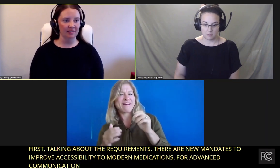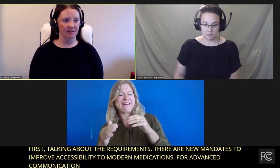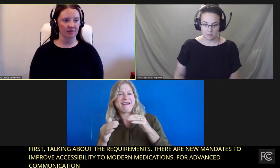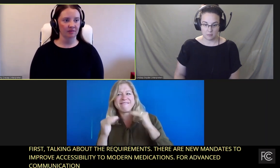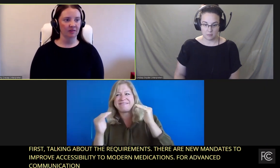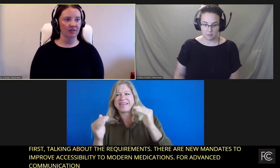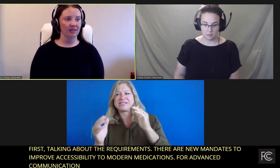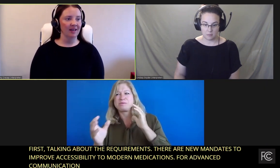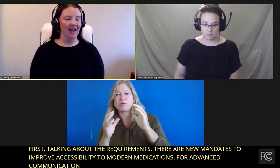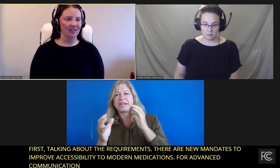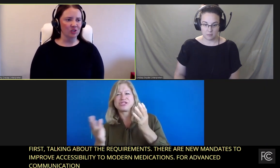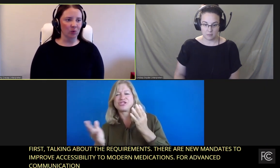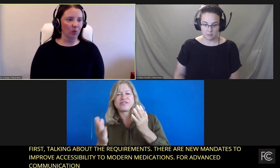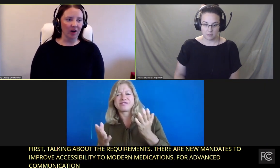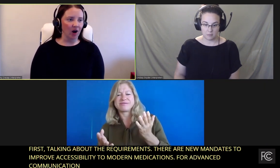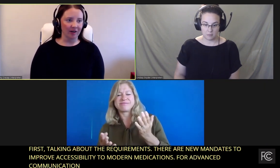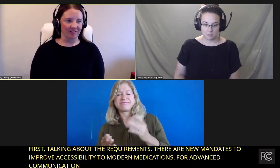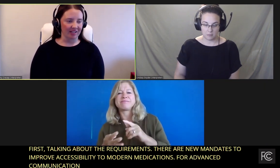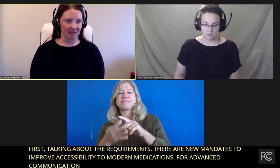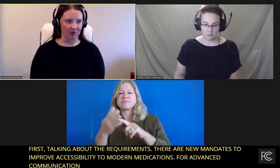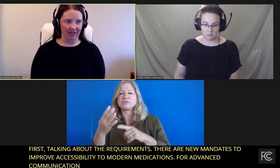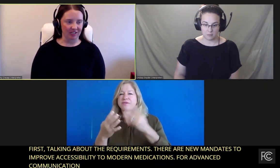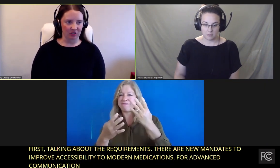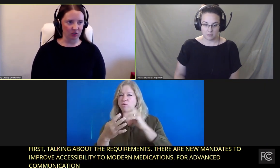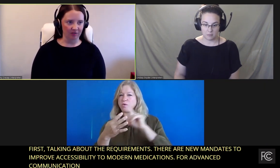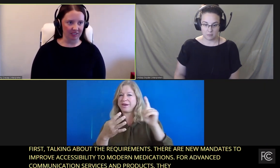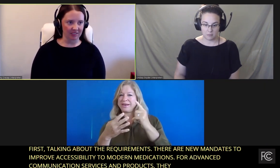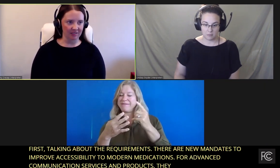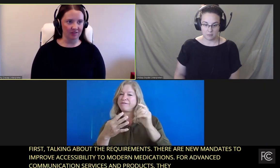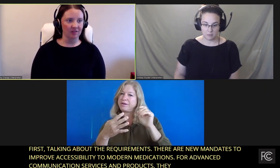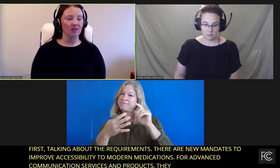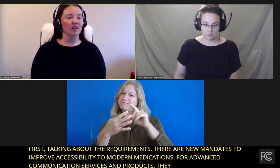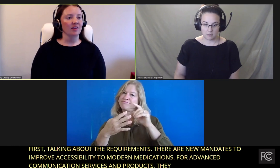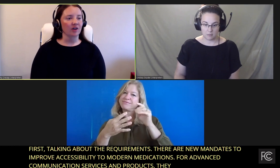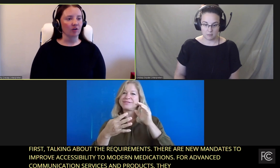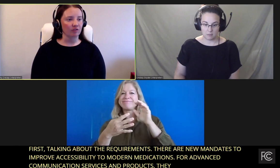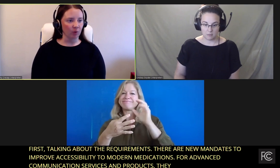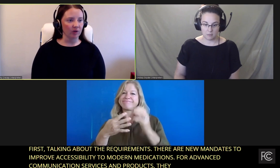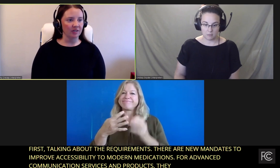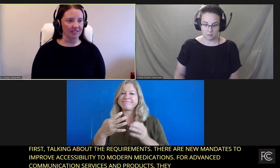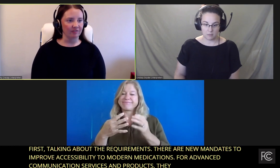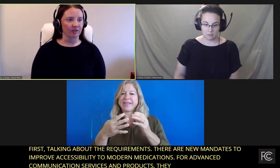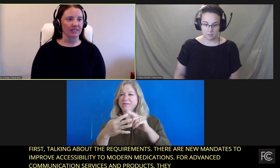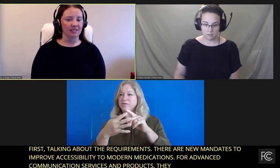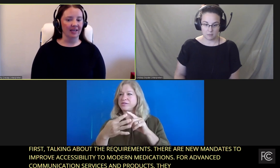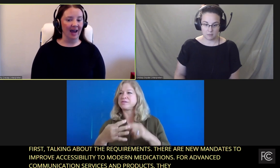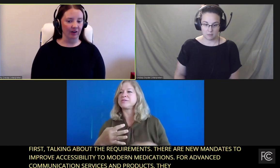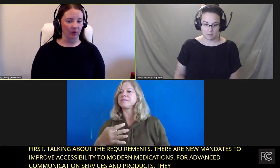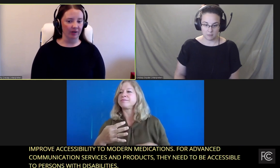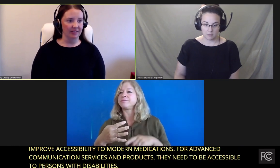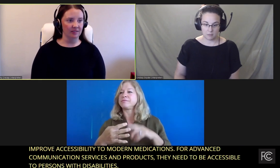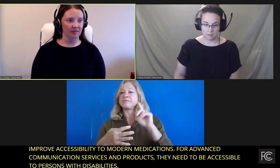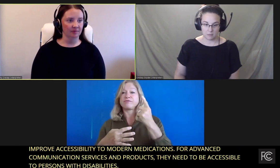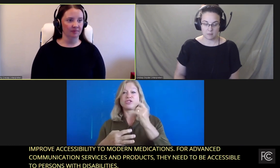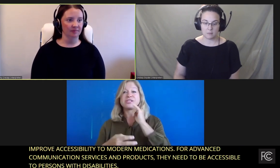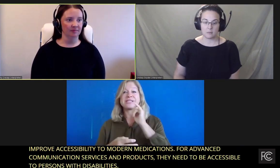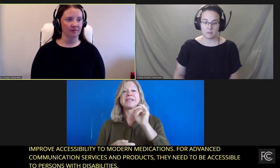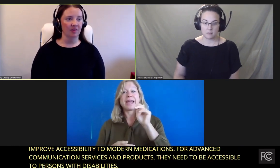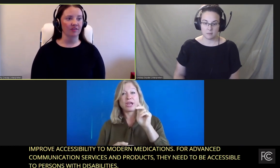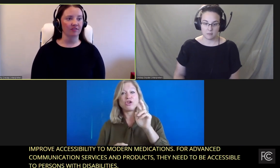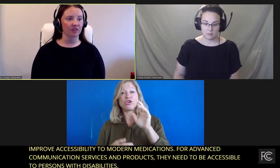disabilities. And so what are advanced communication services? There are four different categories.